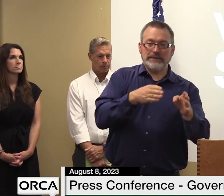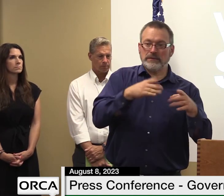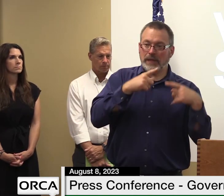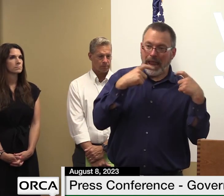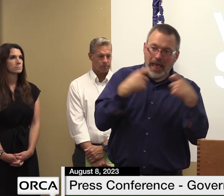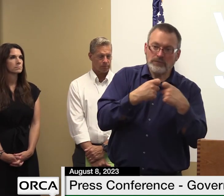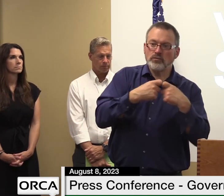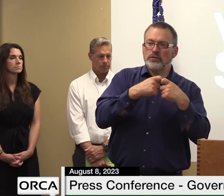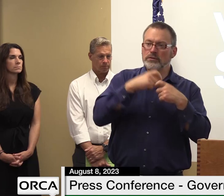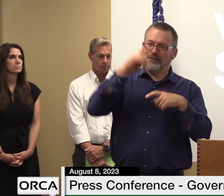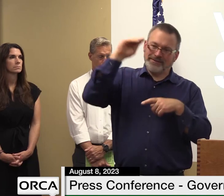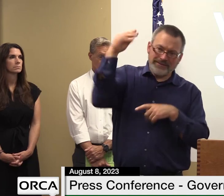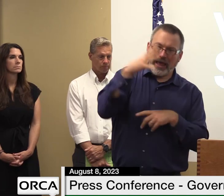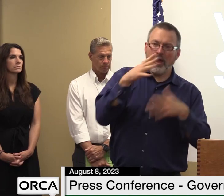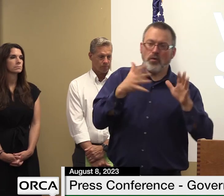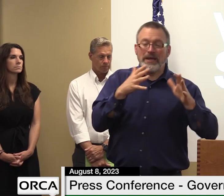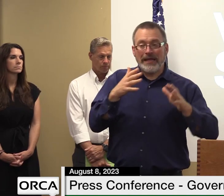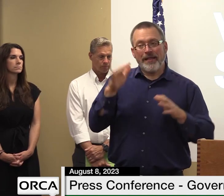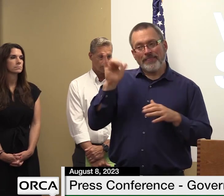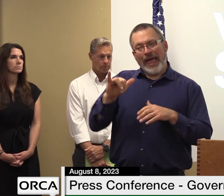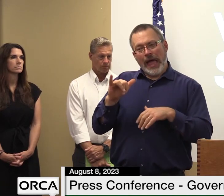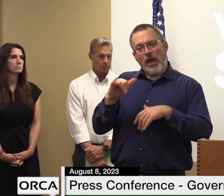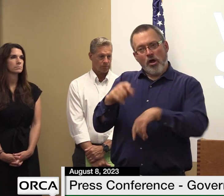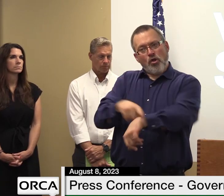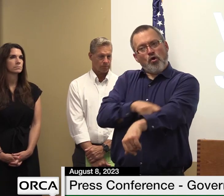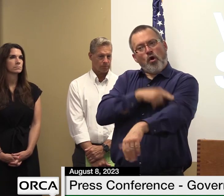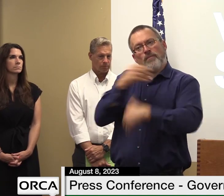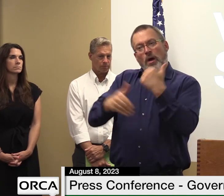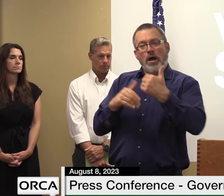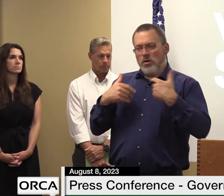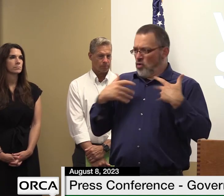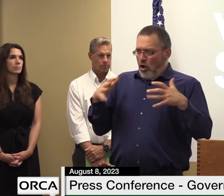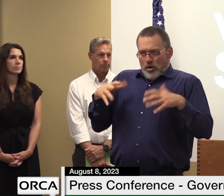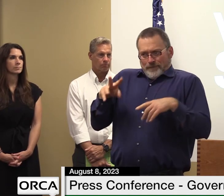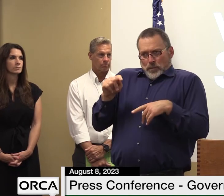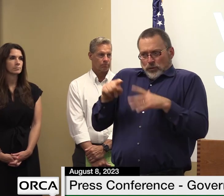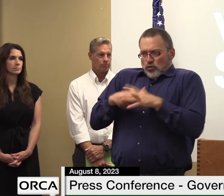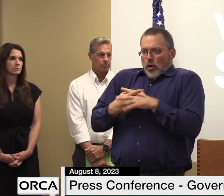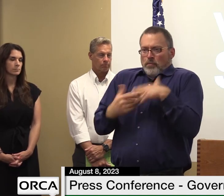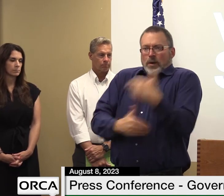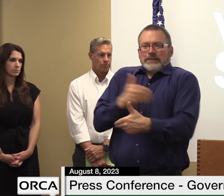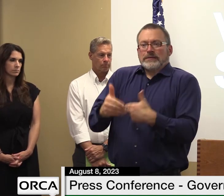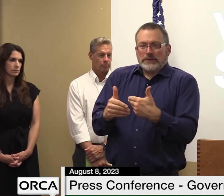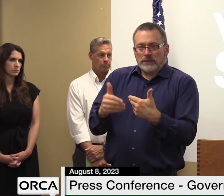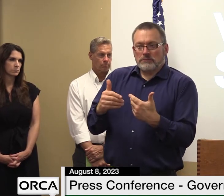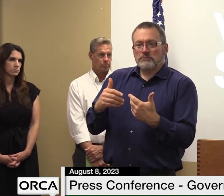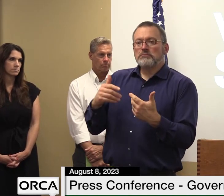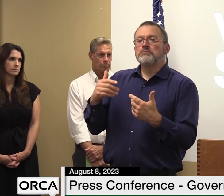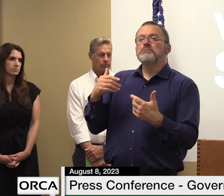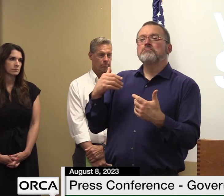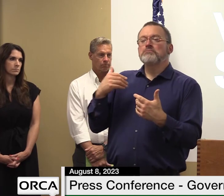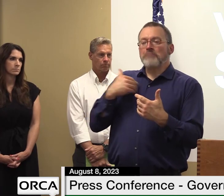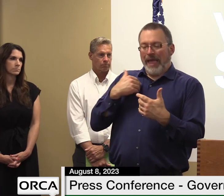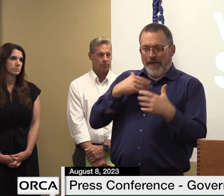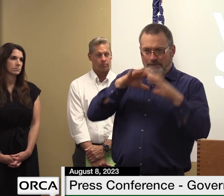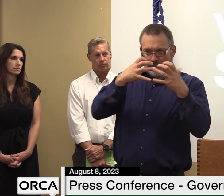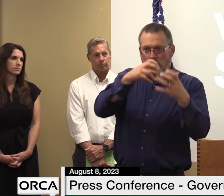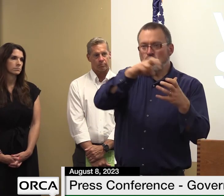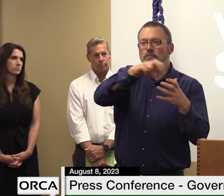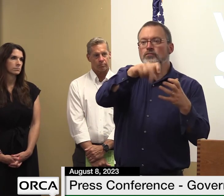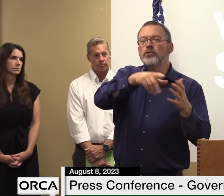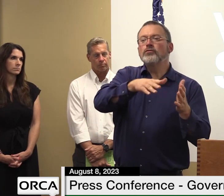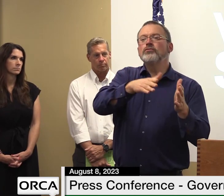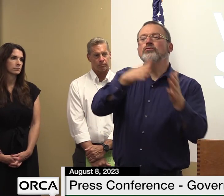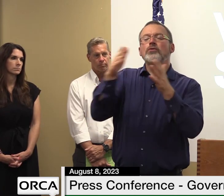take some time and but we've started and and i think it's in the transportation sector but it will also be in every other